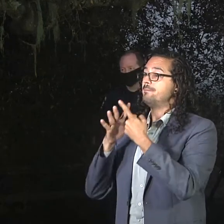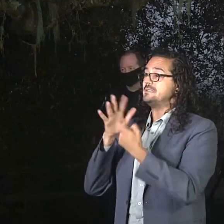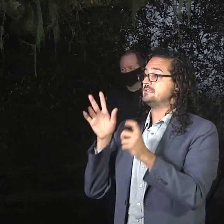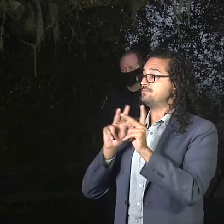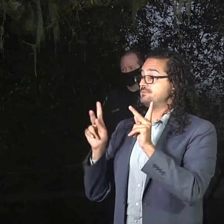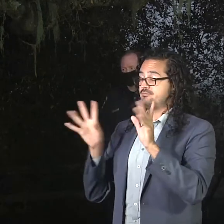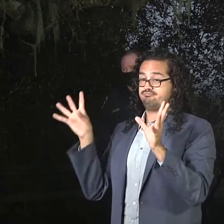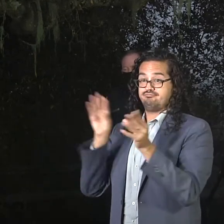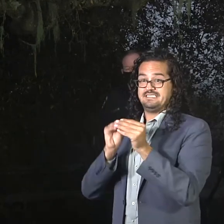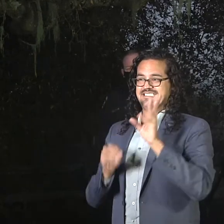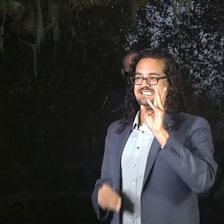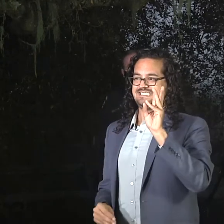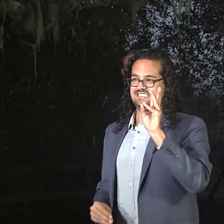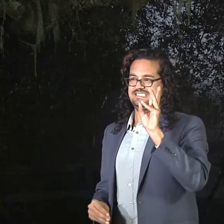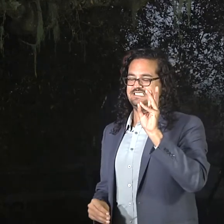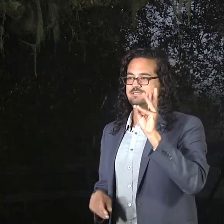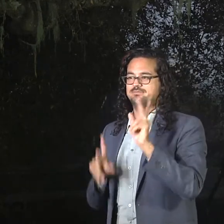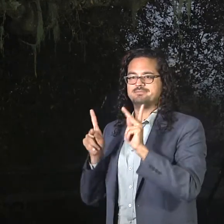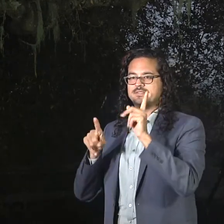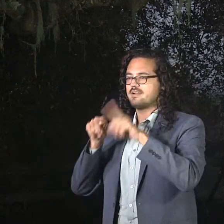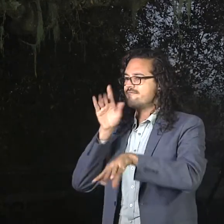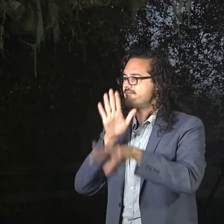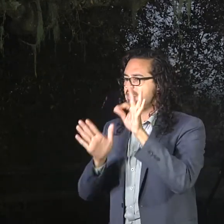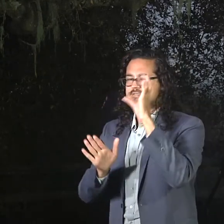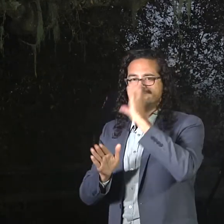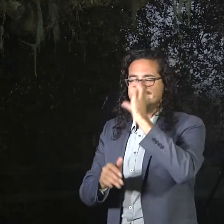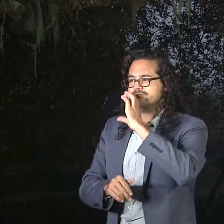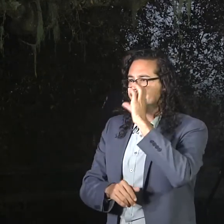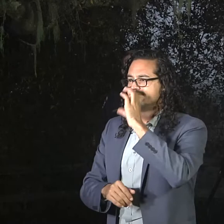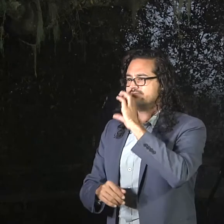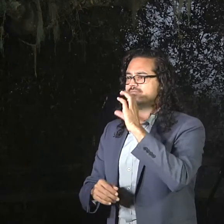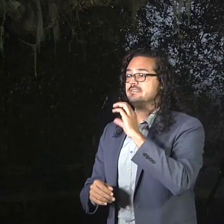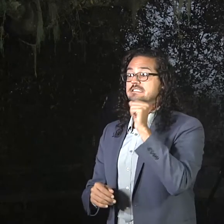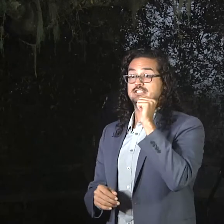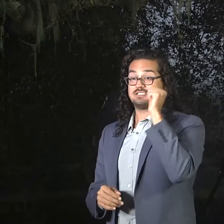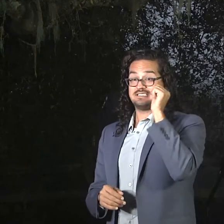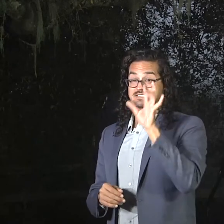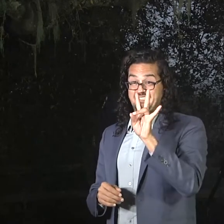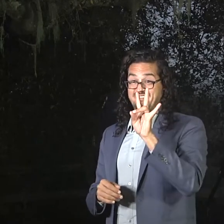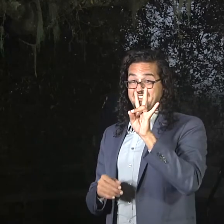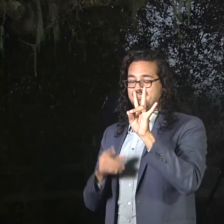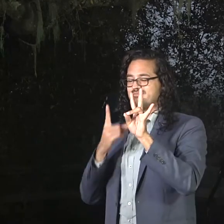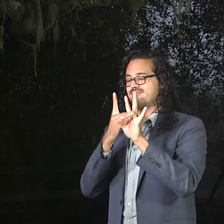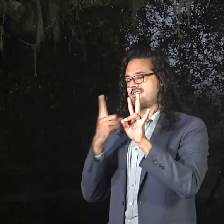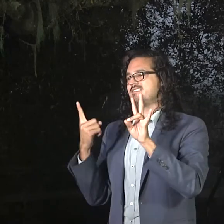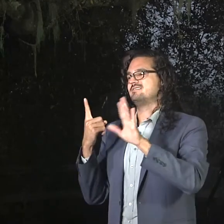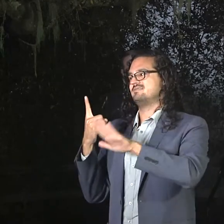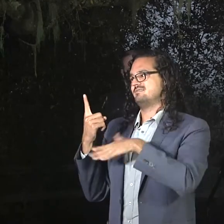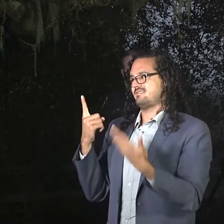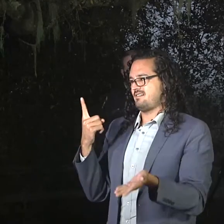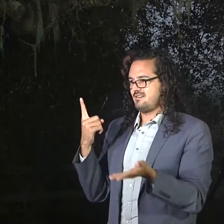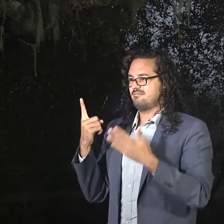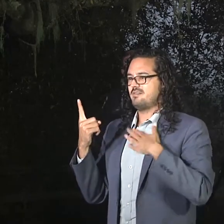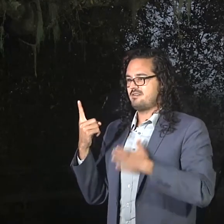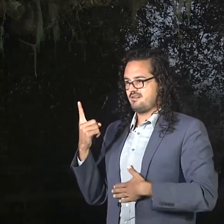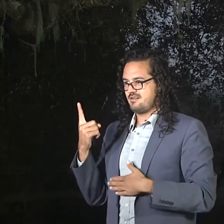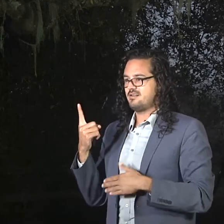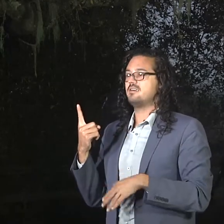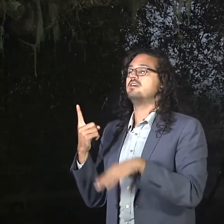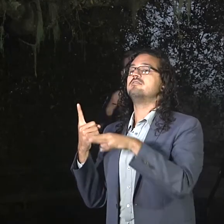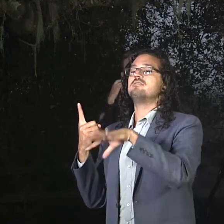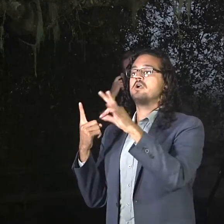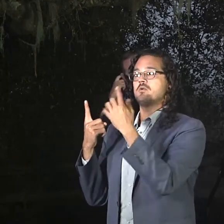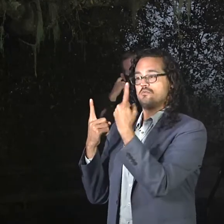missing people that we were looking for. So, there were seven yesterday and found one? We found two yesterday, and then